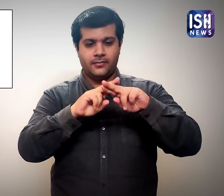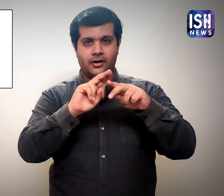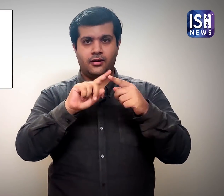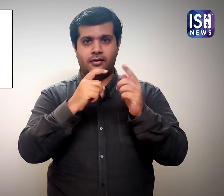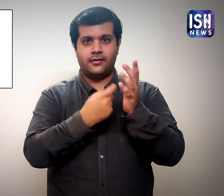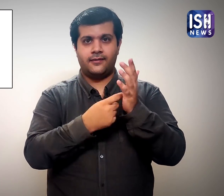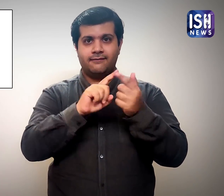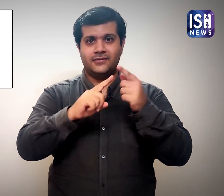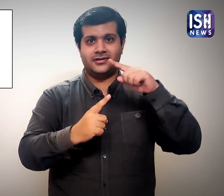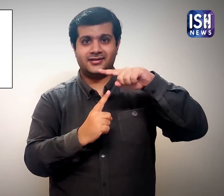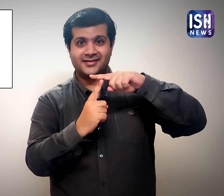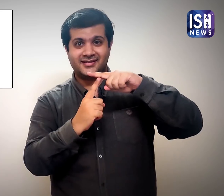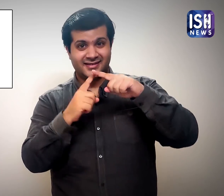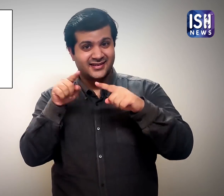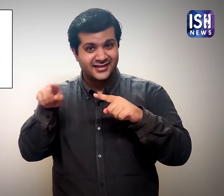on ferrets.